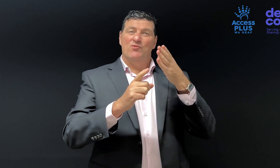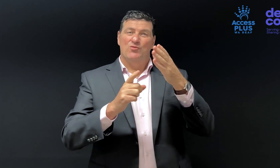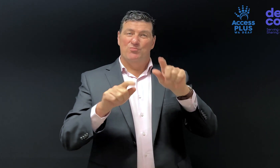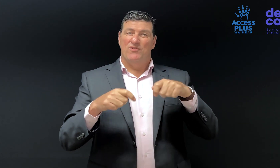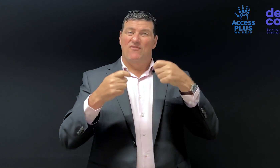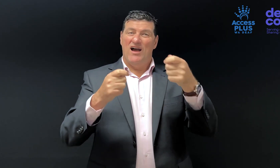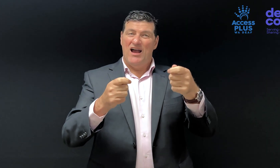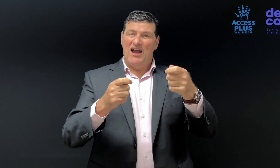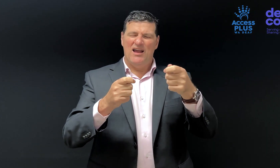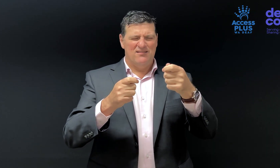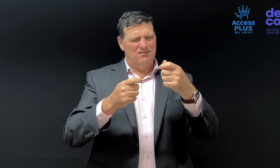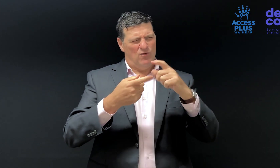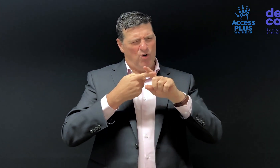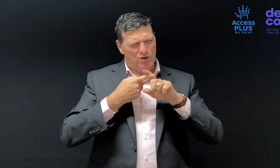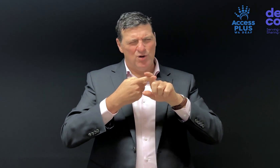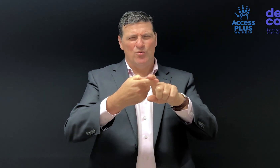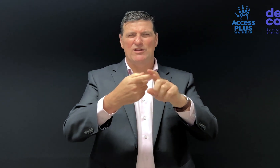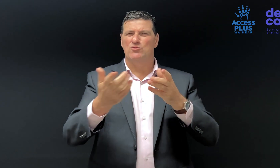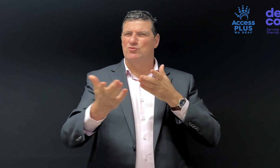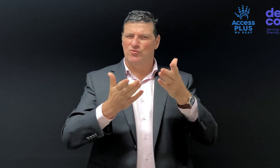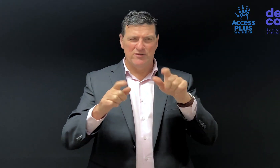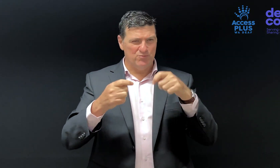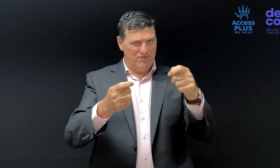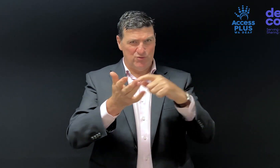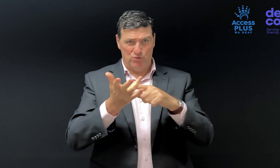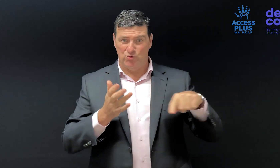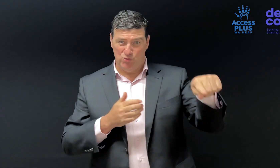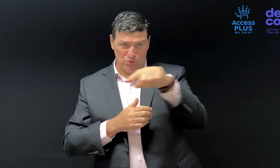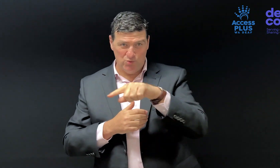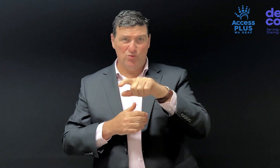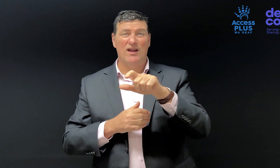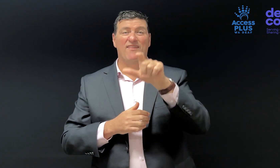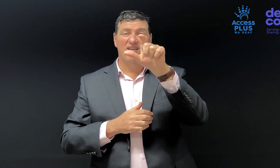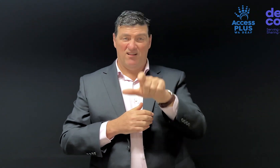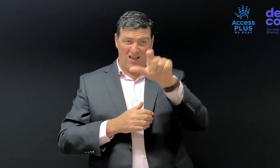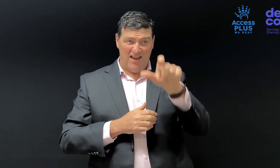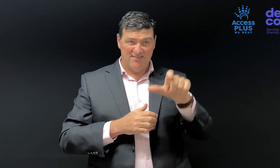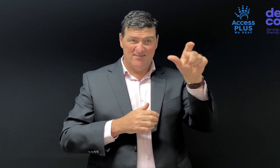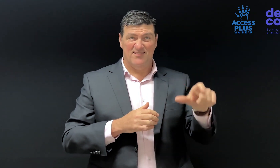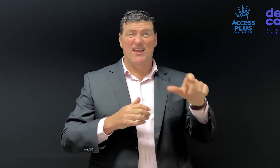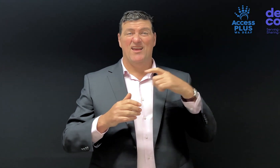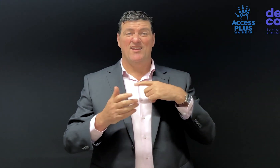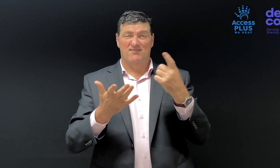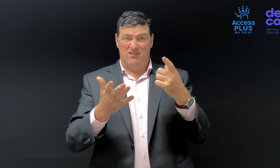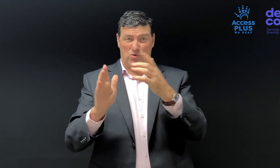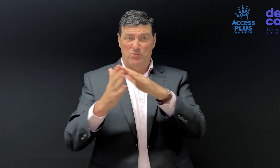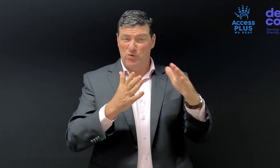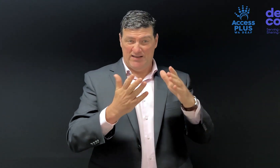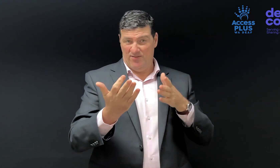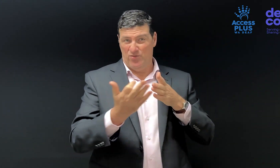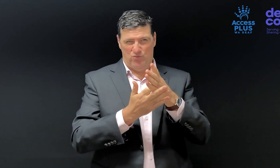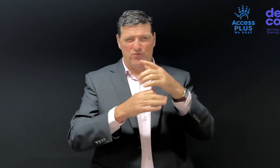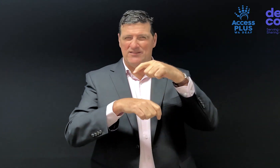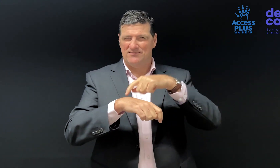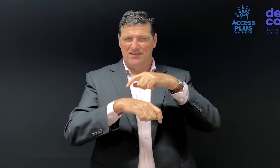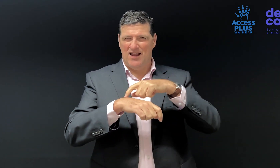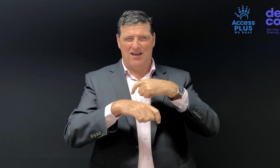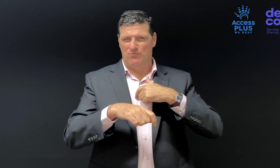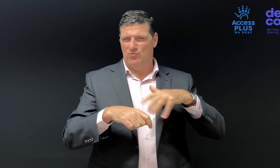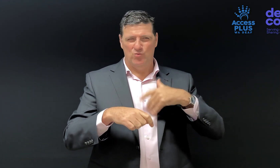We aim to provide ongoing services to you, the community and clients throughout this time.